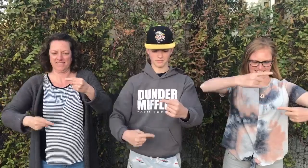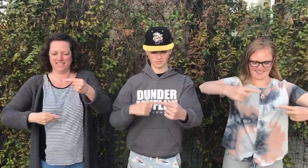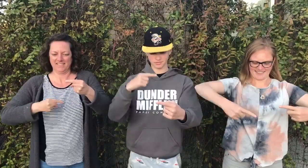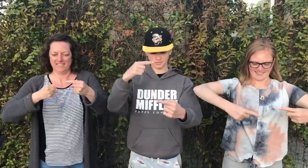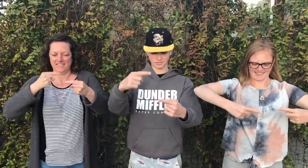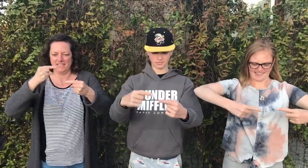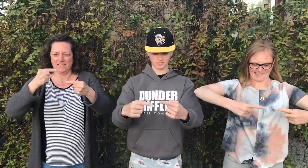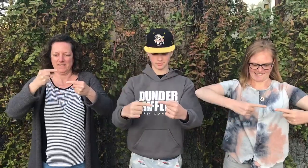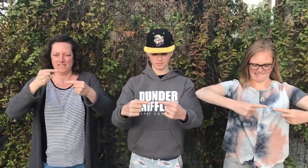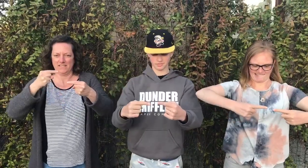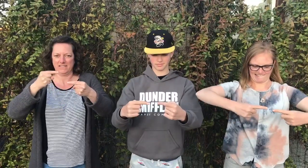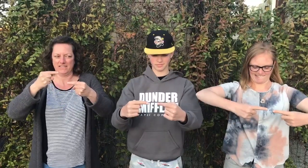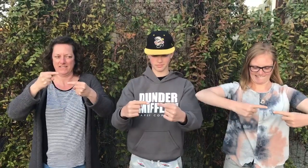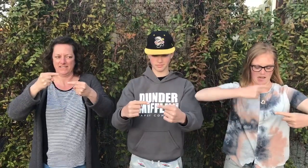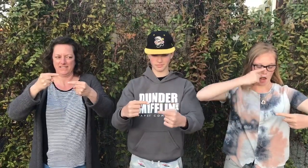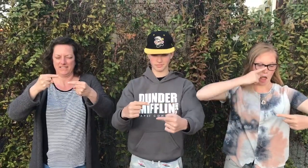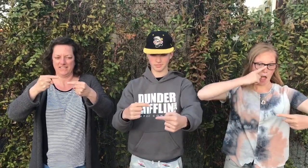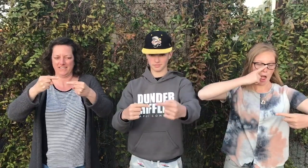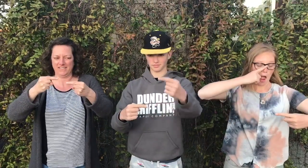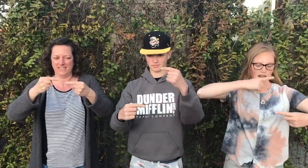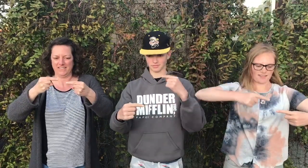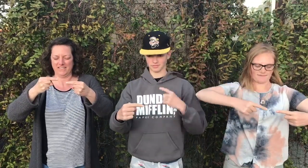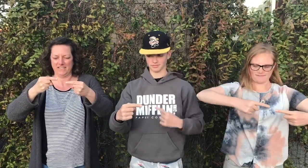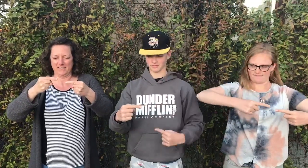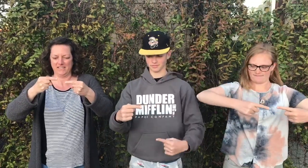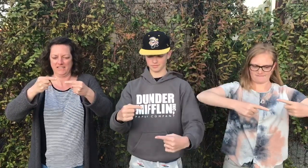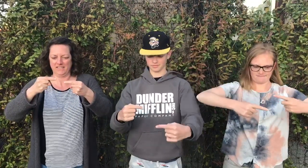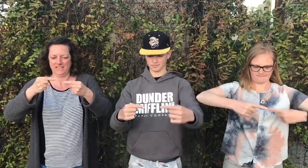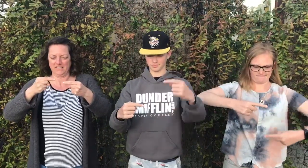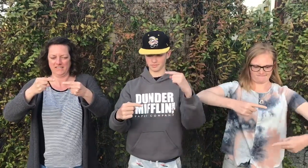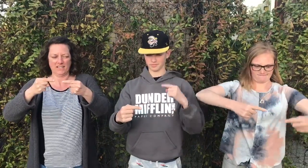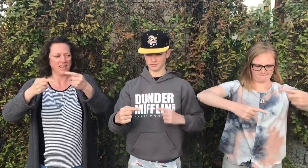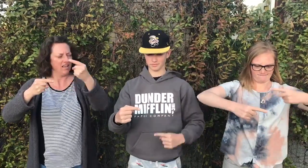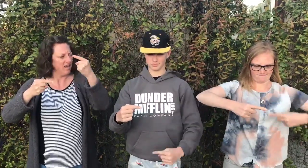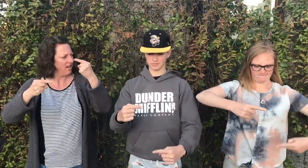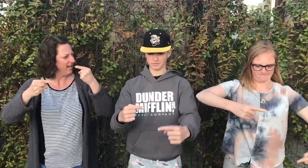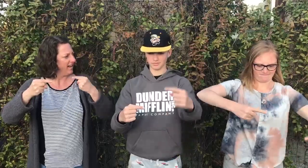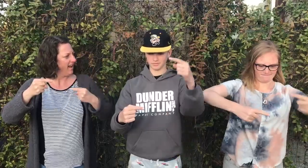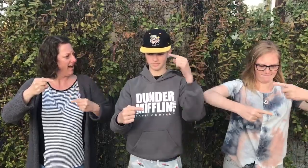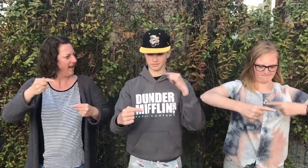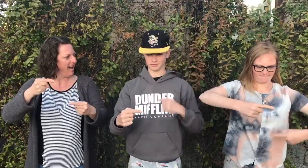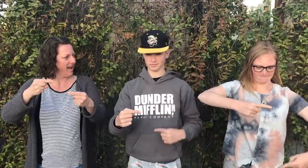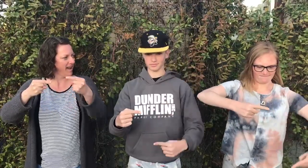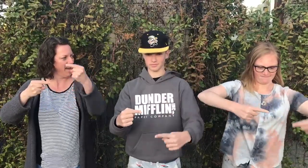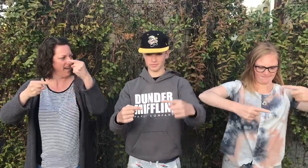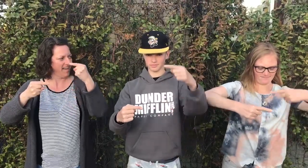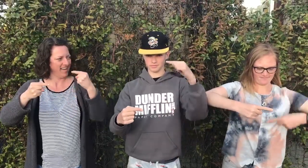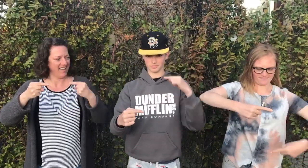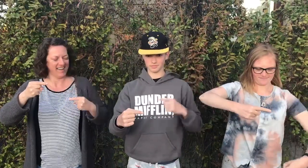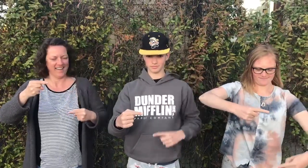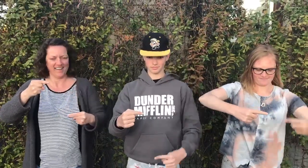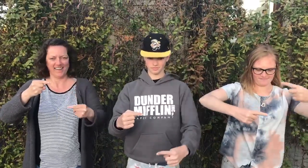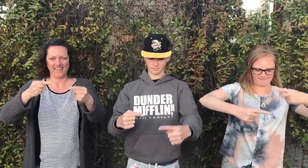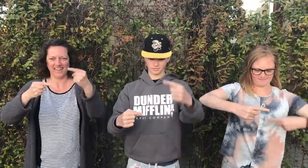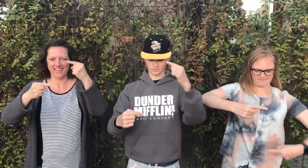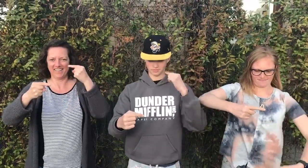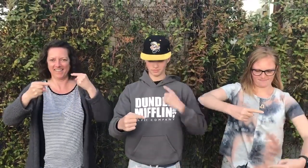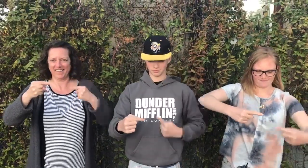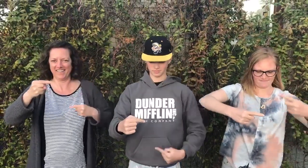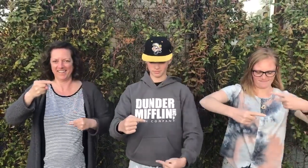now move your left pointer finger the opposite direction towards you in a circular direction around the